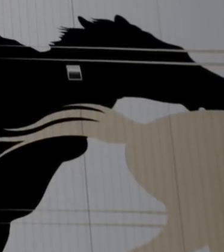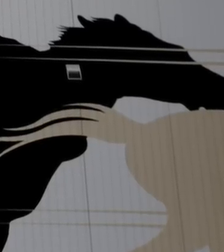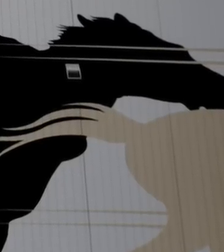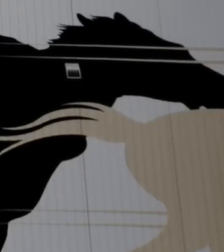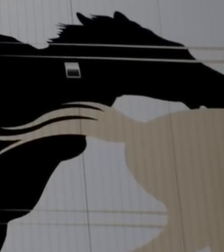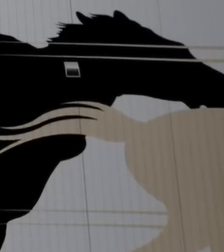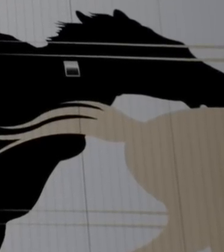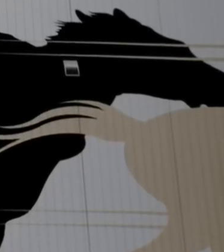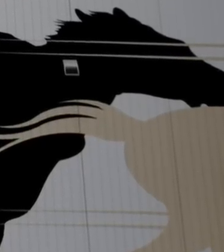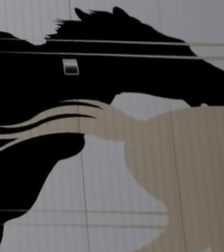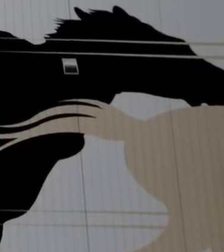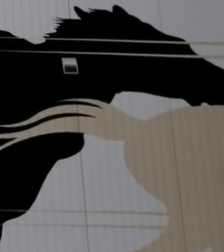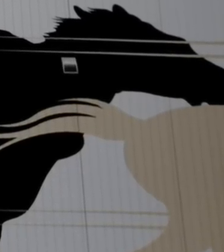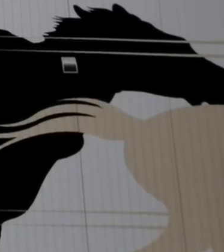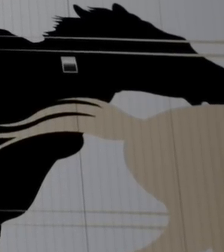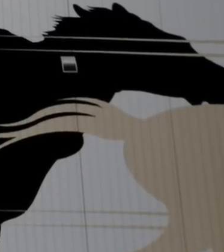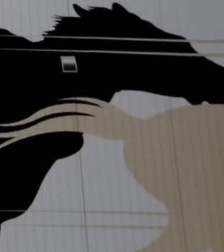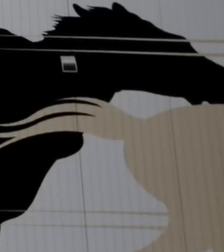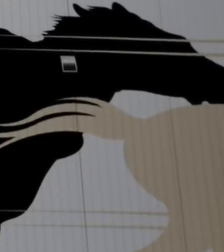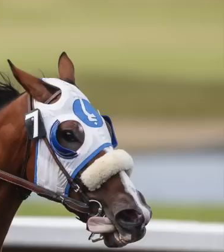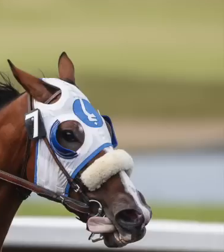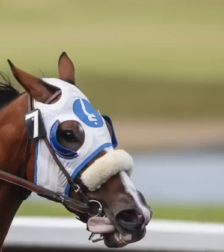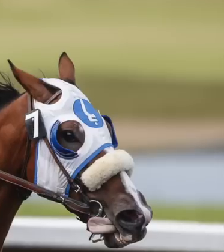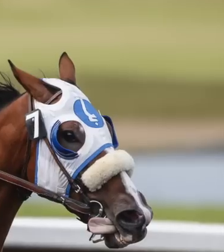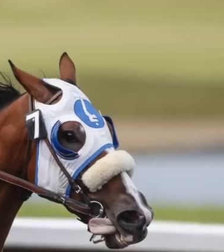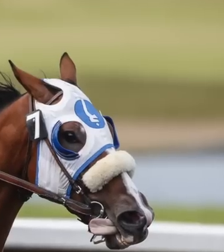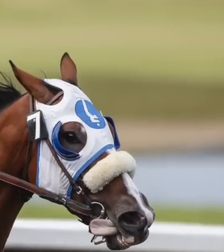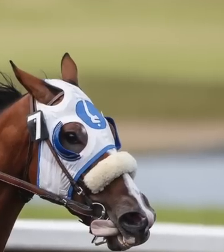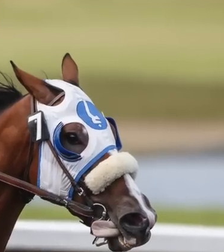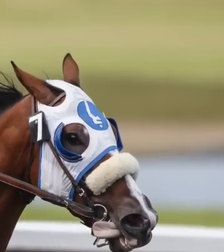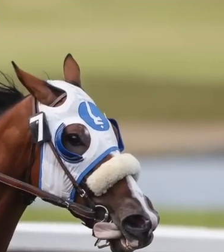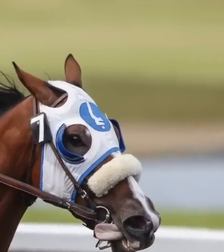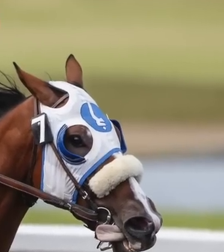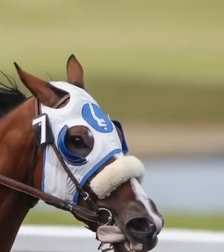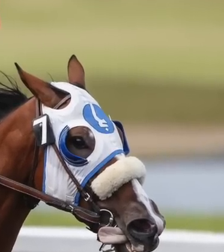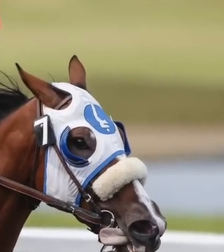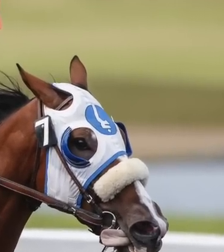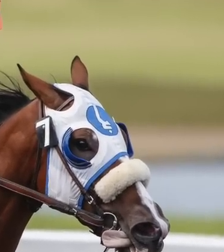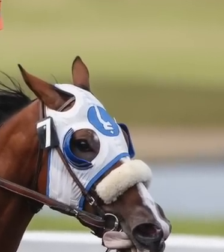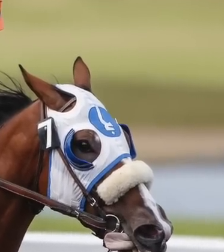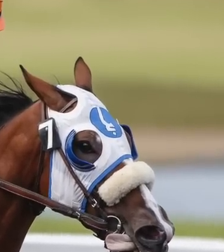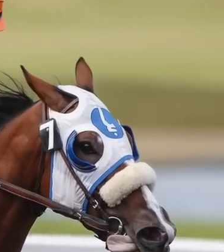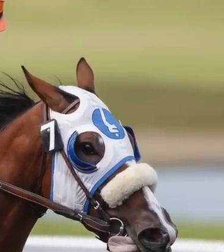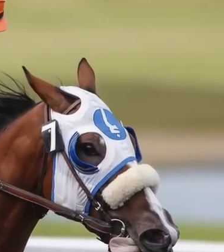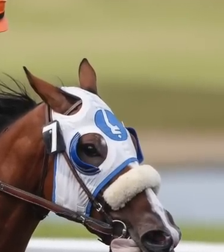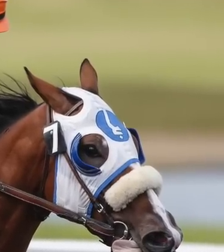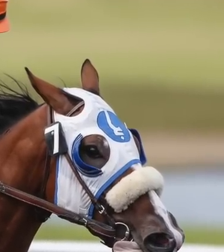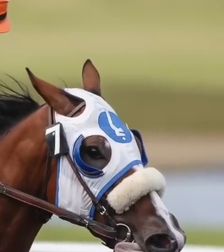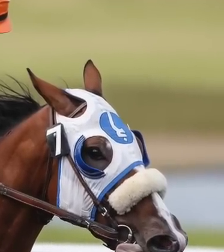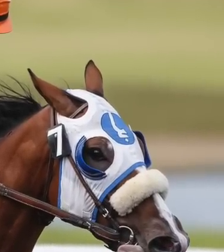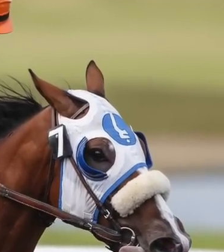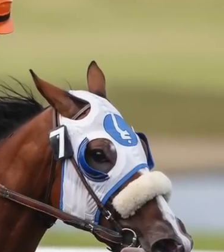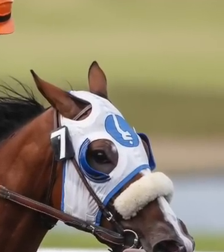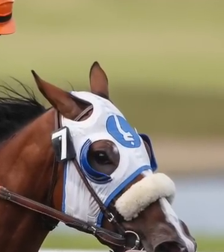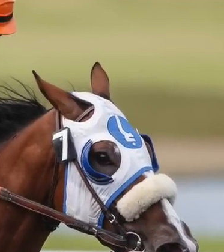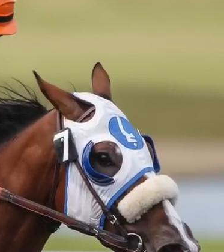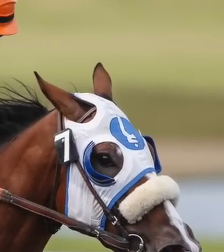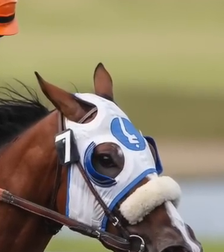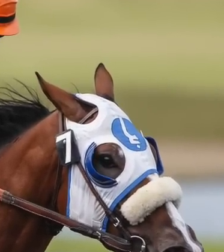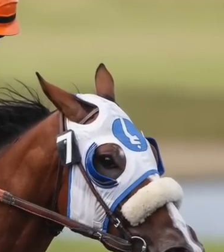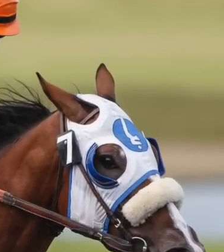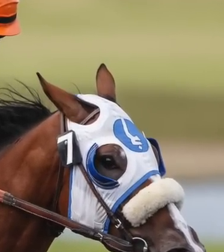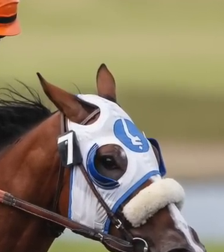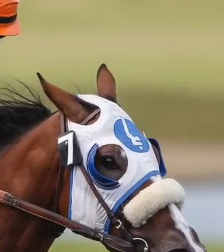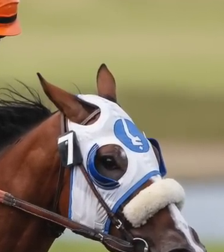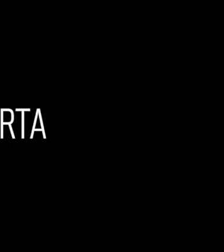are continuing to develop programs and support for that industry that, again, are going to have animal welfare issues depending on how long